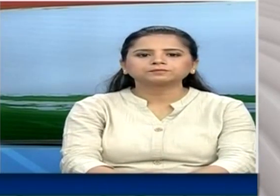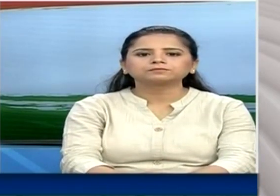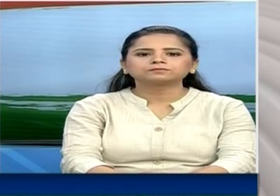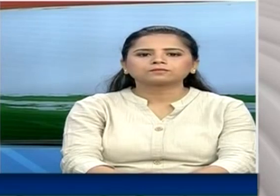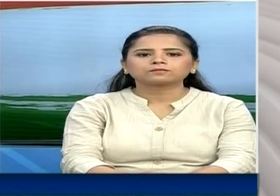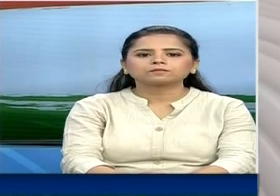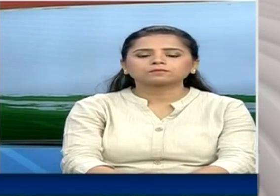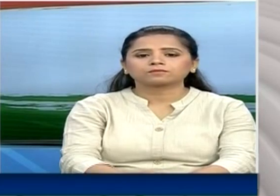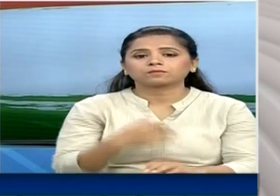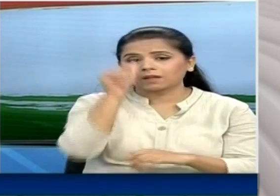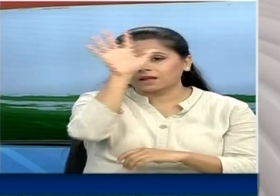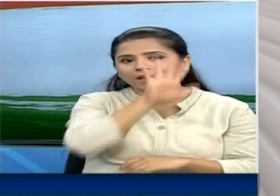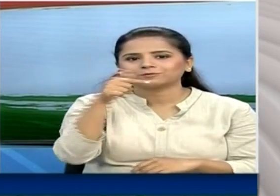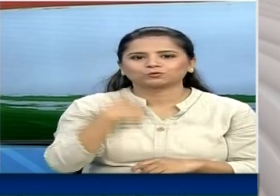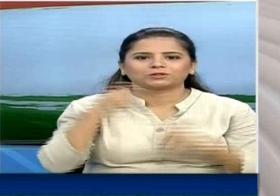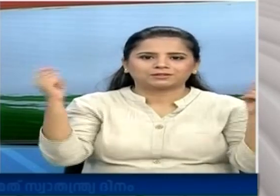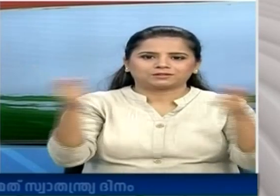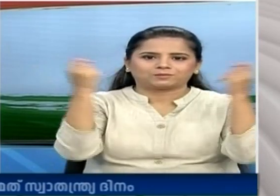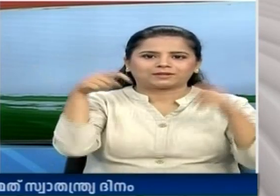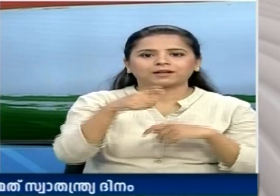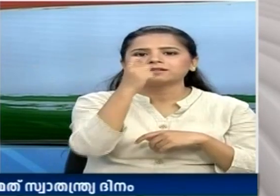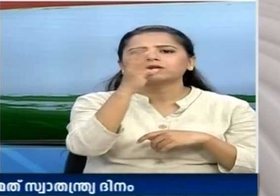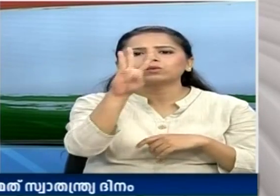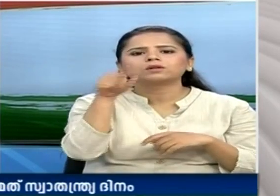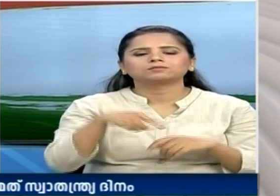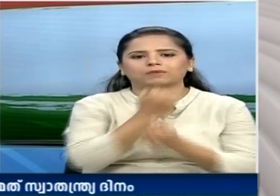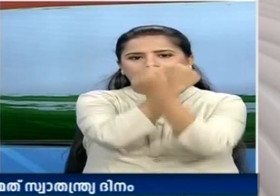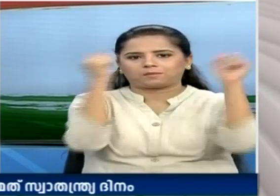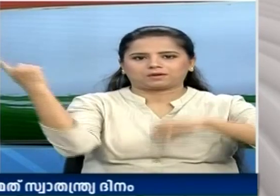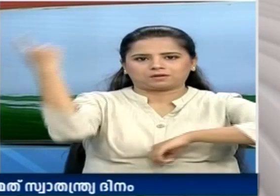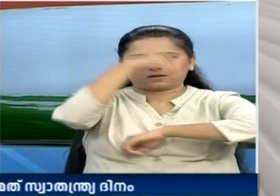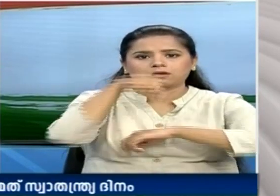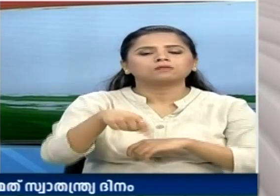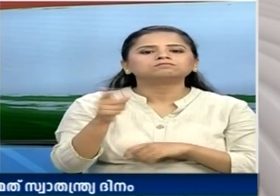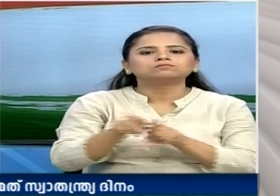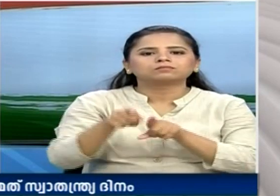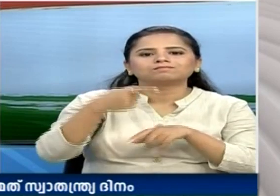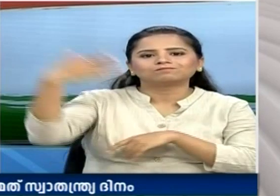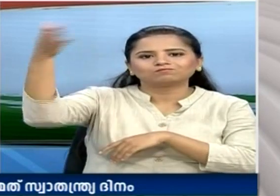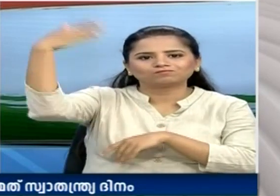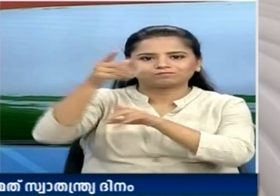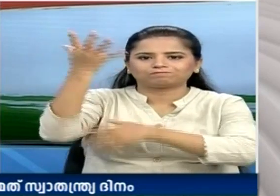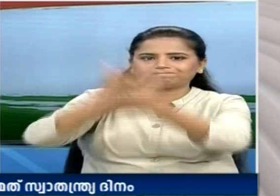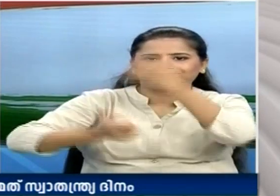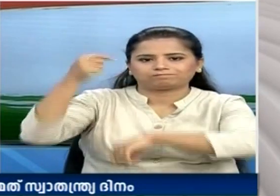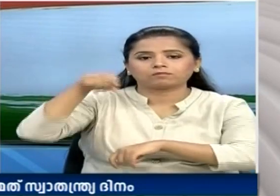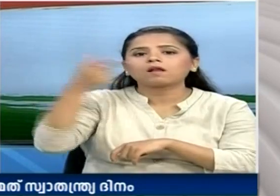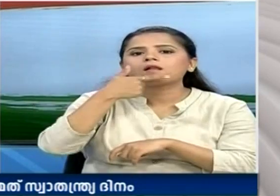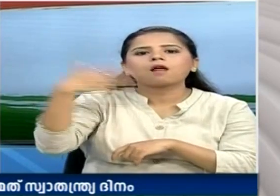The nation celebrates 73rd Independence Day today, unfurling the national flag from the ramparts of the Red Fort. Mr. Modi